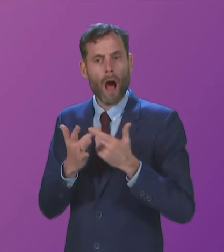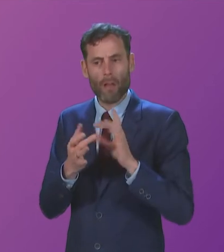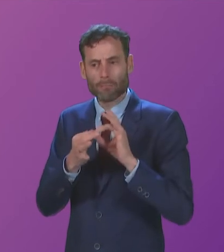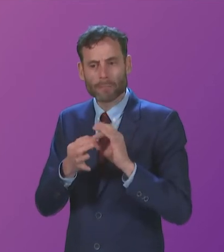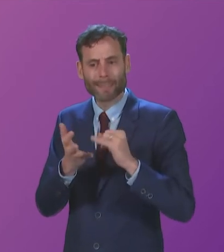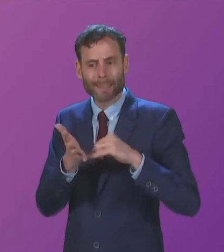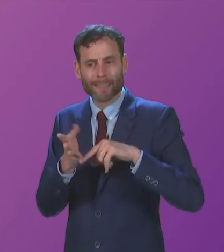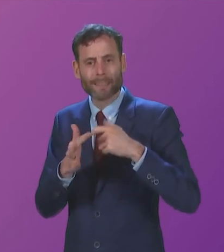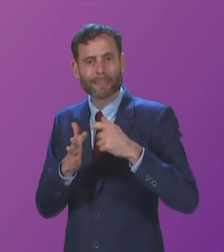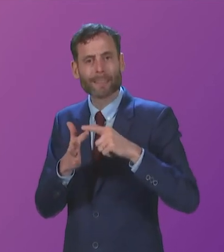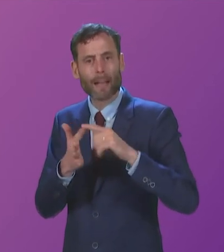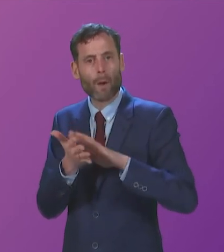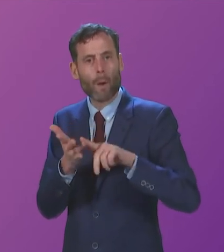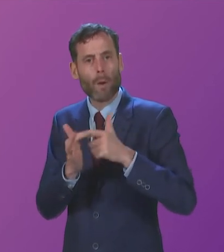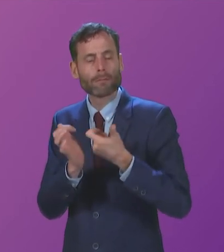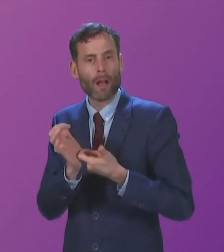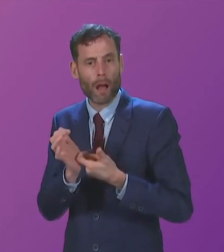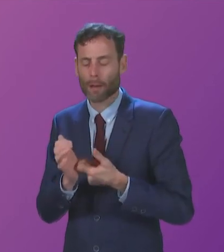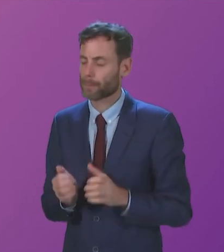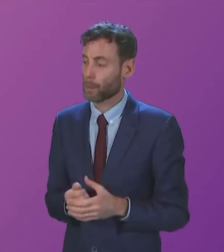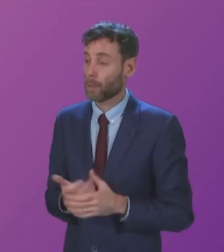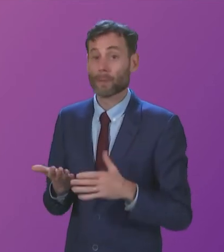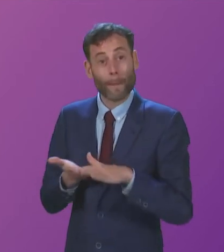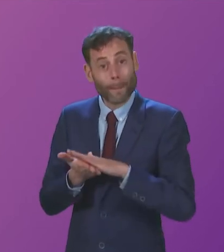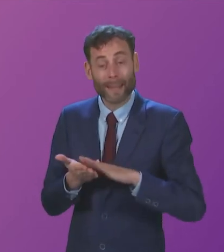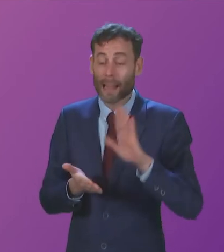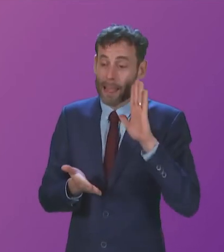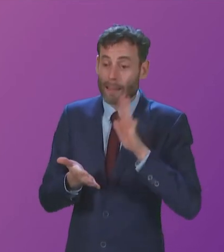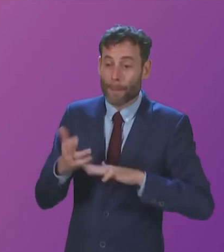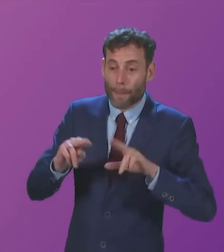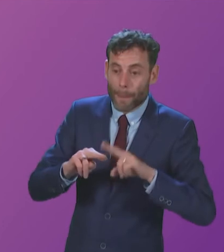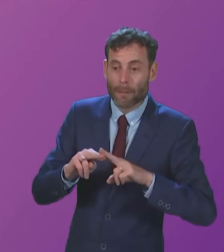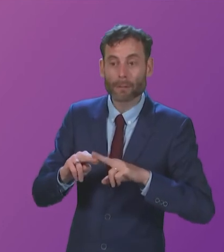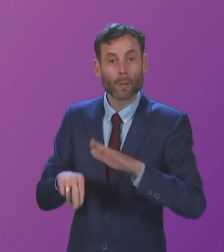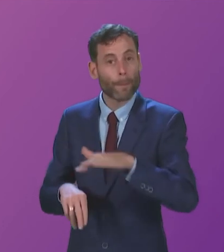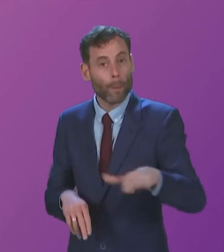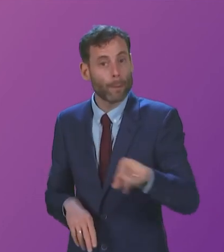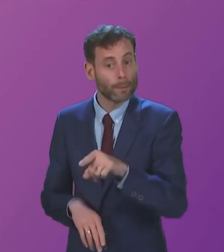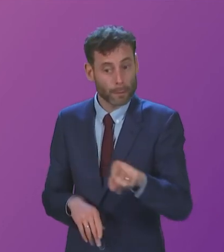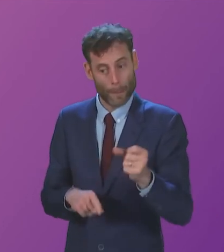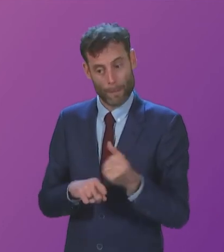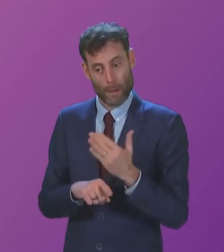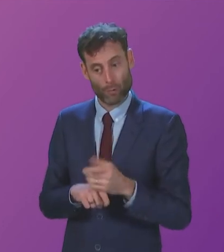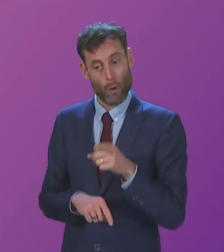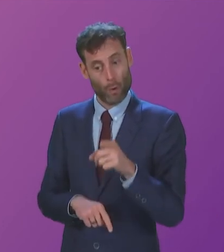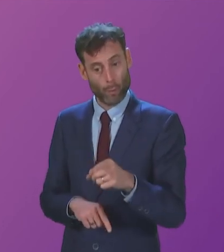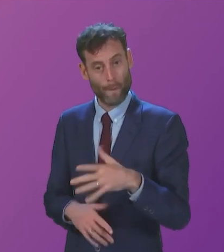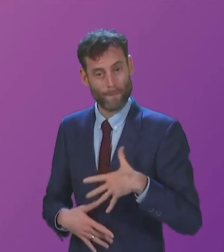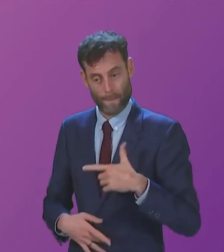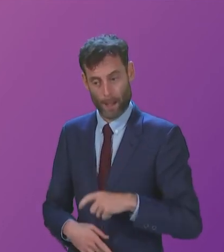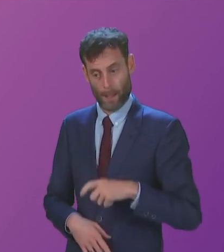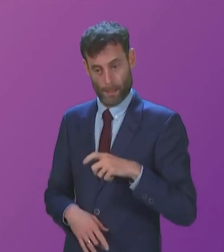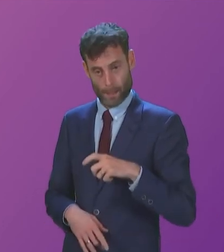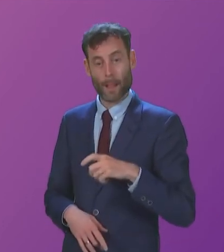but parents and teachers as well, are part of the process of ensuring that young people can be reassured that they will have a credible qualifications